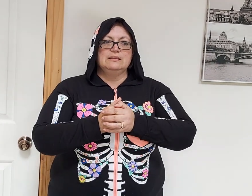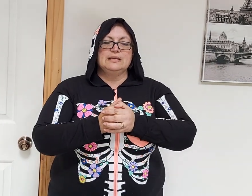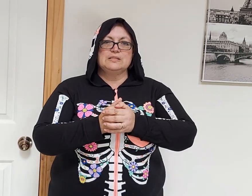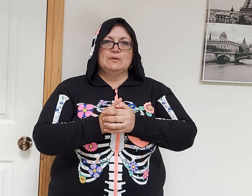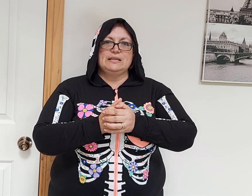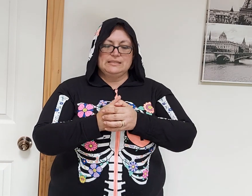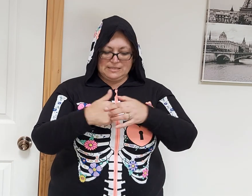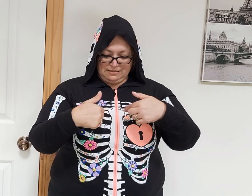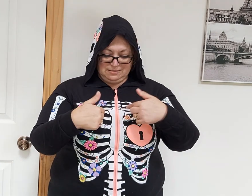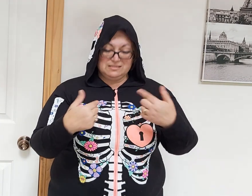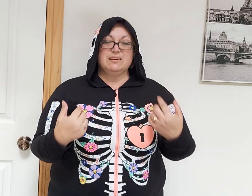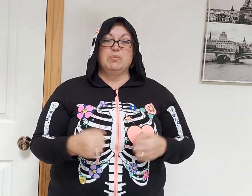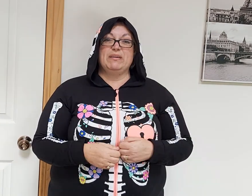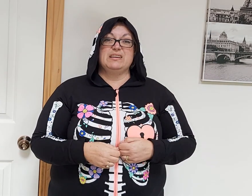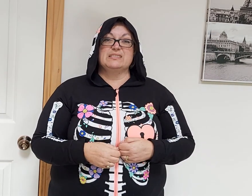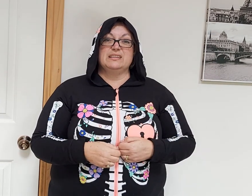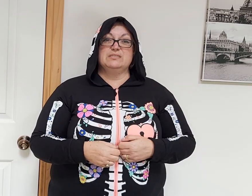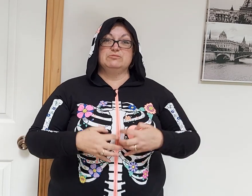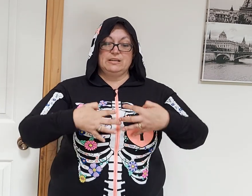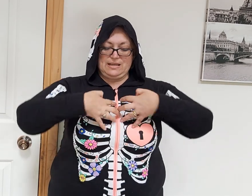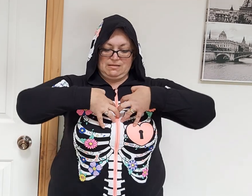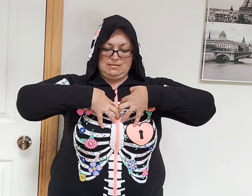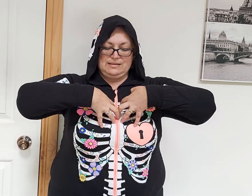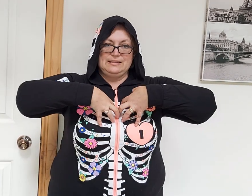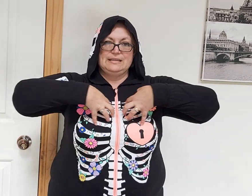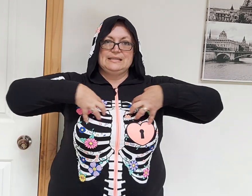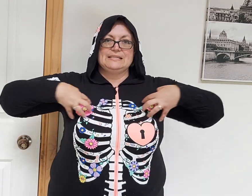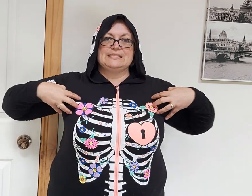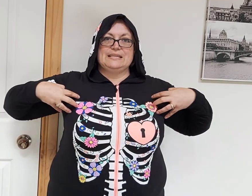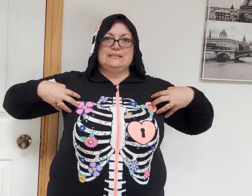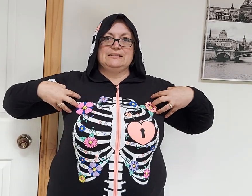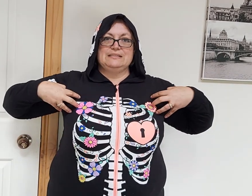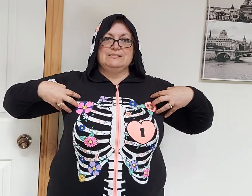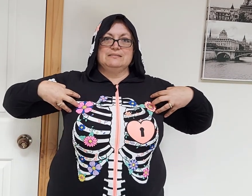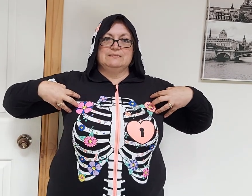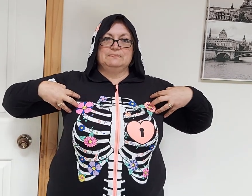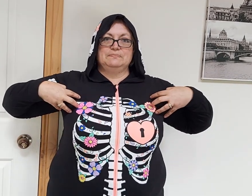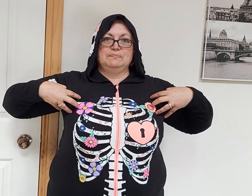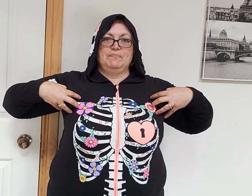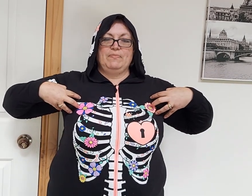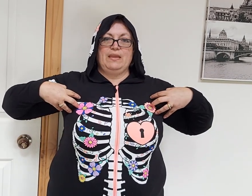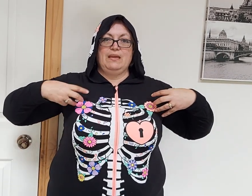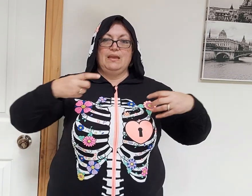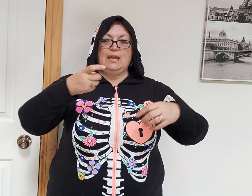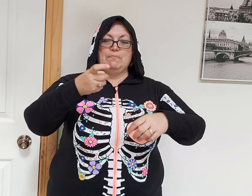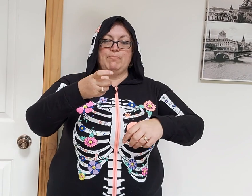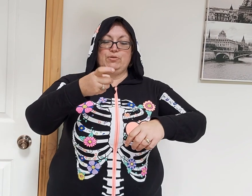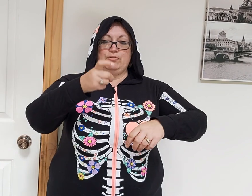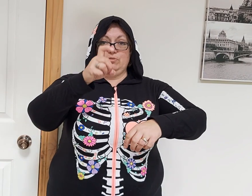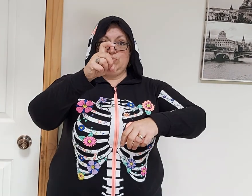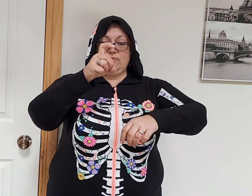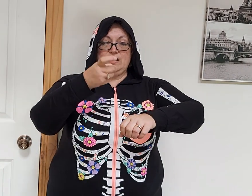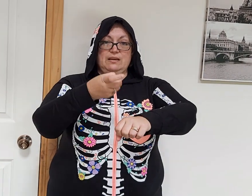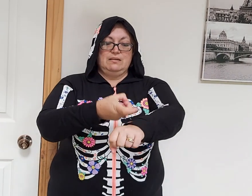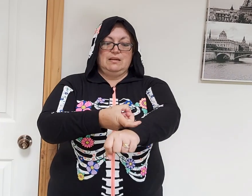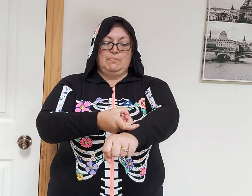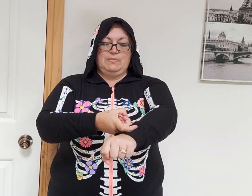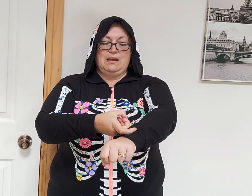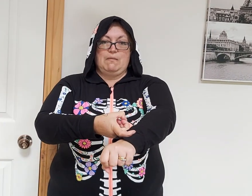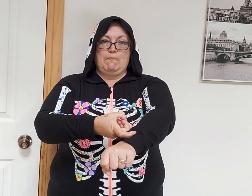Next one is Skeletons. I'm wearing a skeleton right now. Skeletons. And Bone. Hooked finger up the arm.